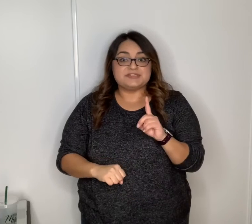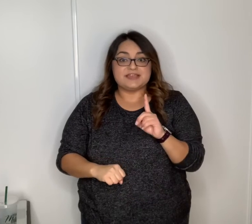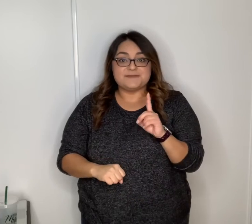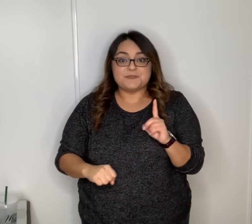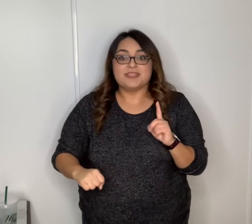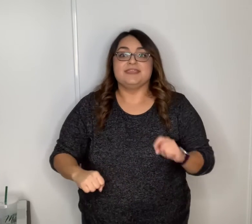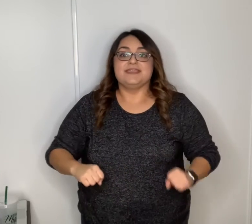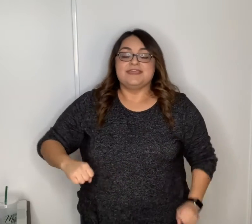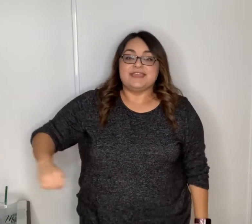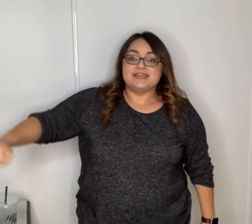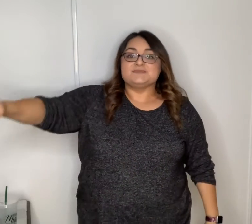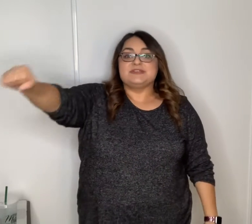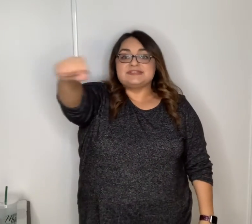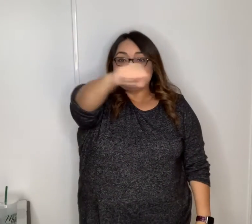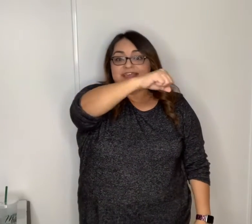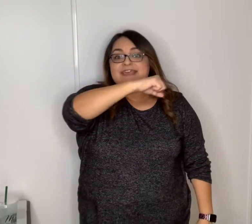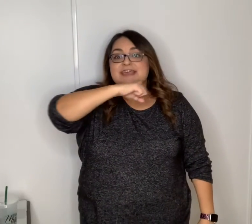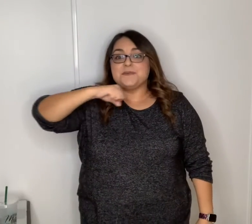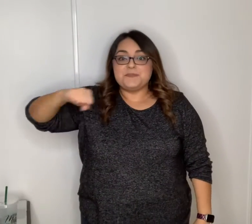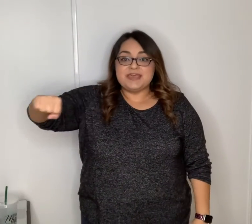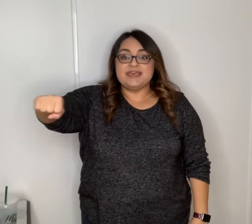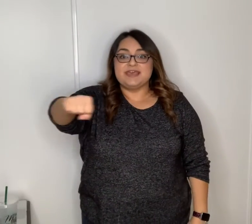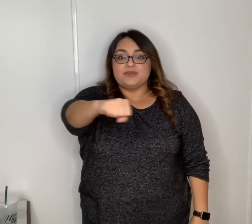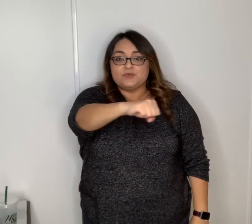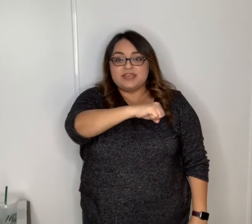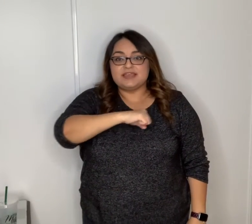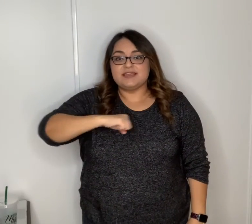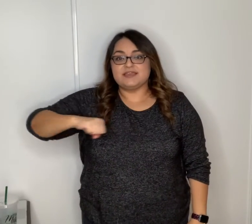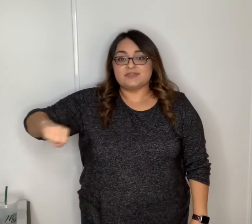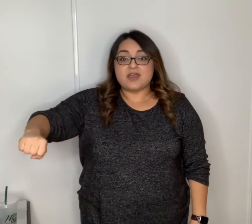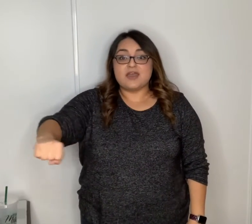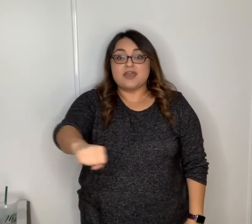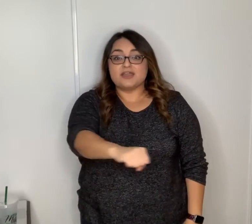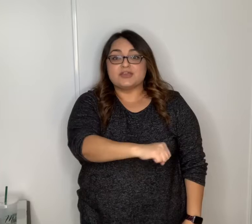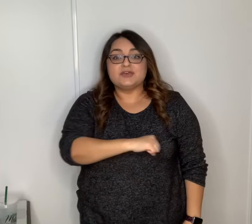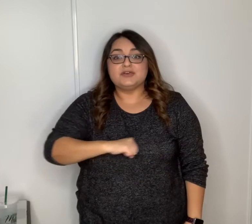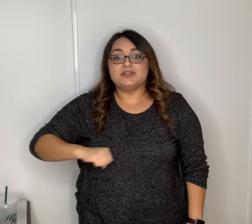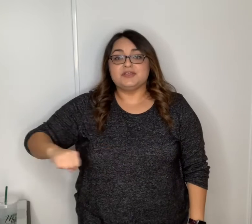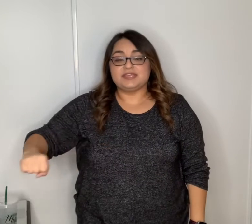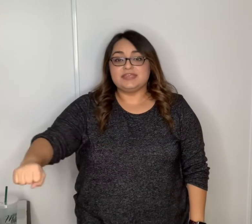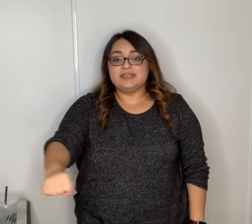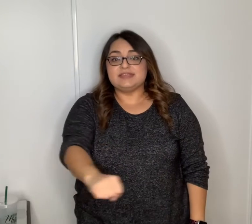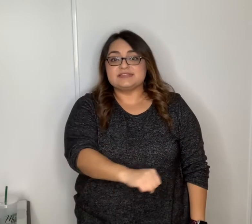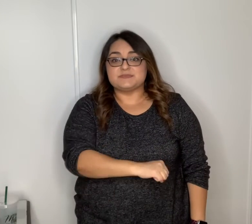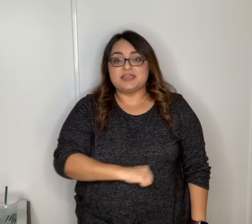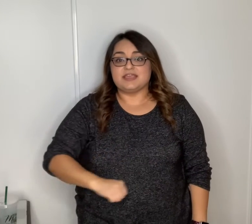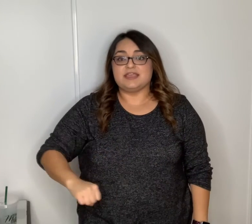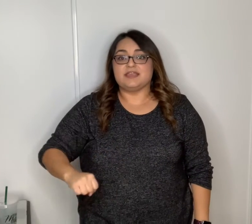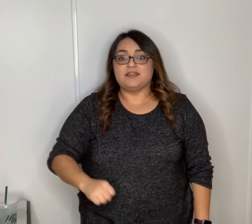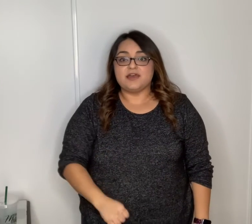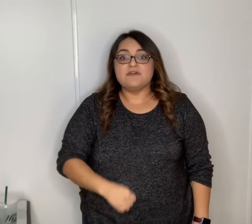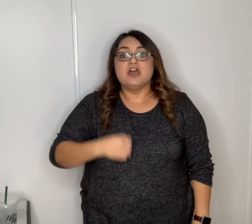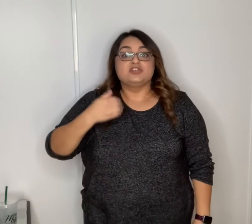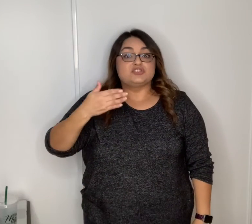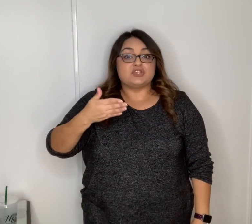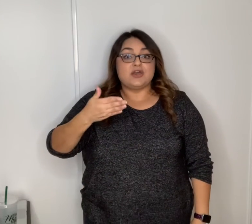time yes we'll it with our cookies made of so